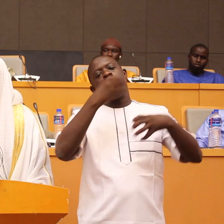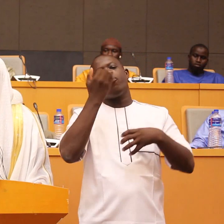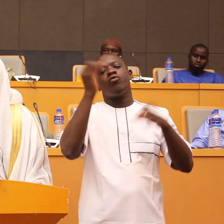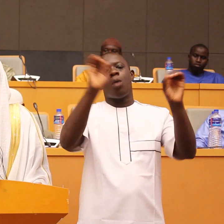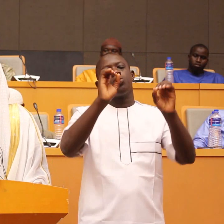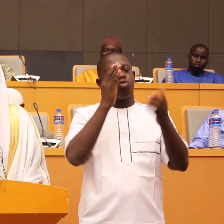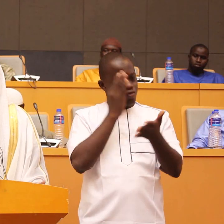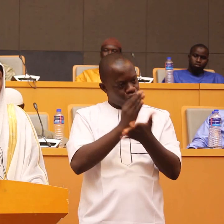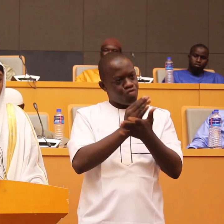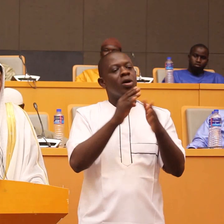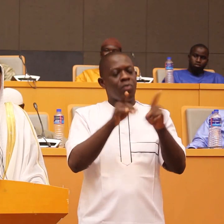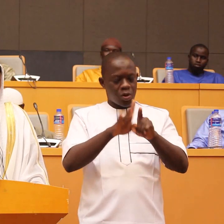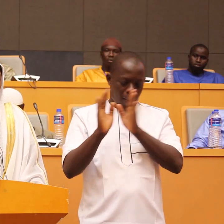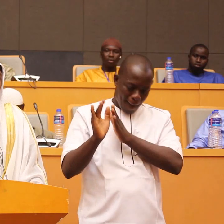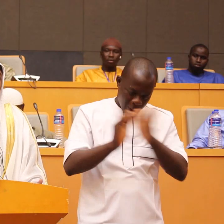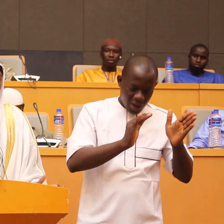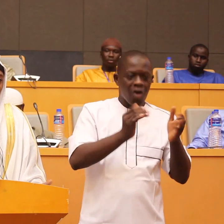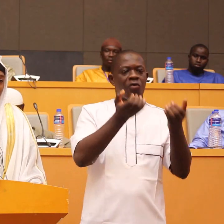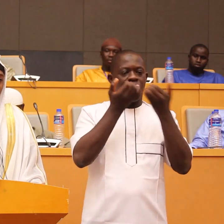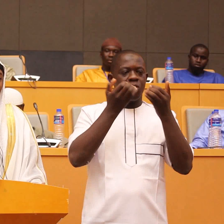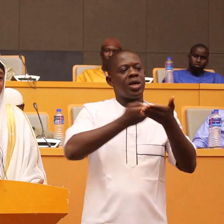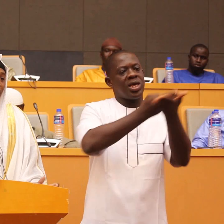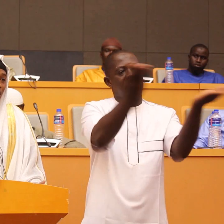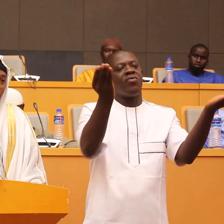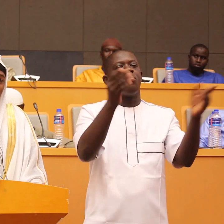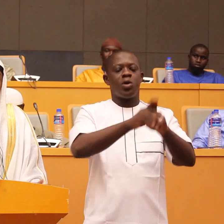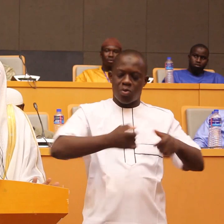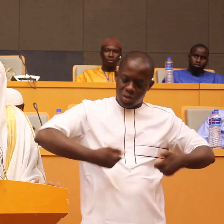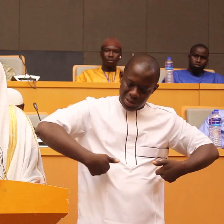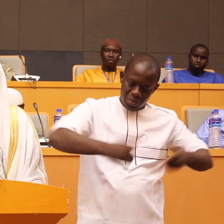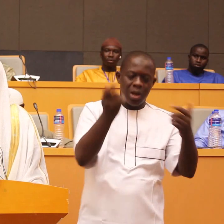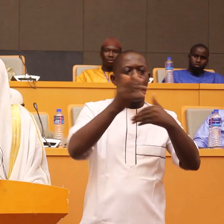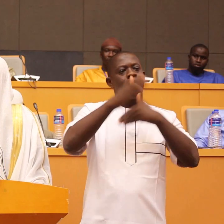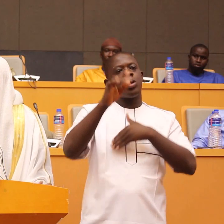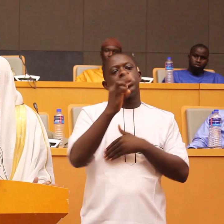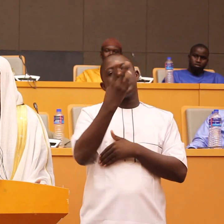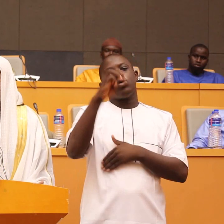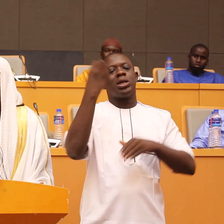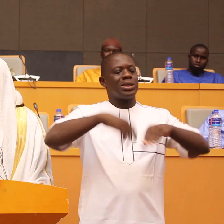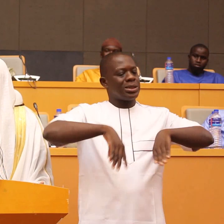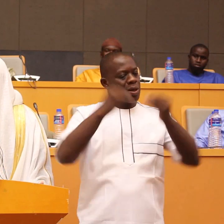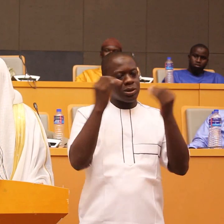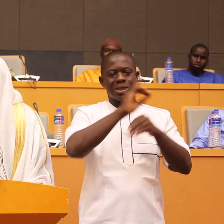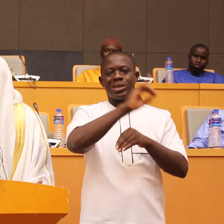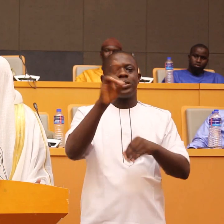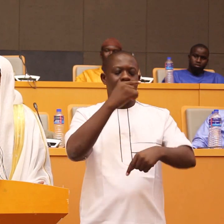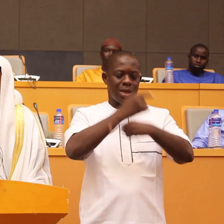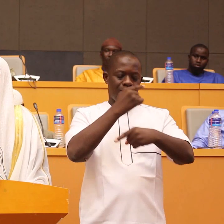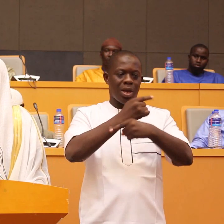our plan to provide food for you but we have to spend more than 300 and something thousand Gambian dollars in this event